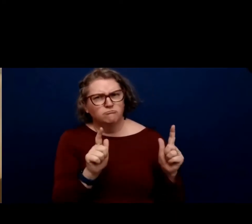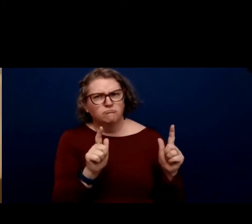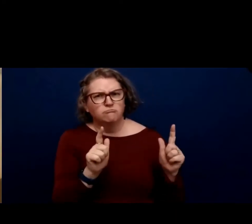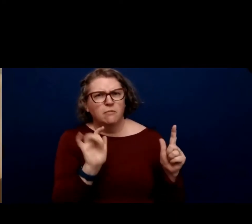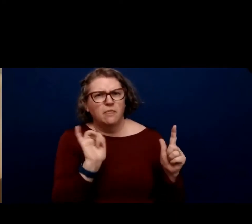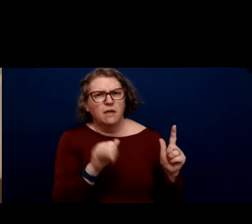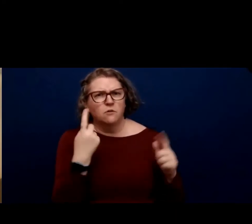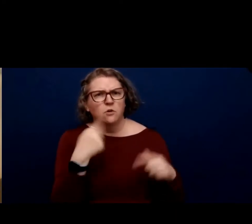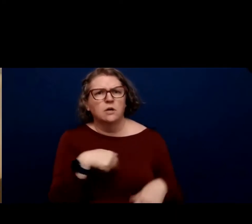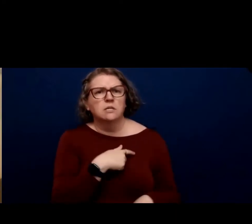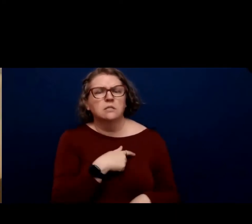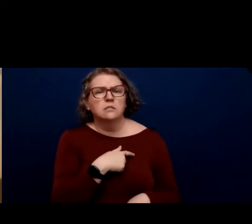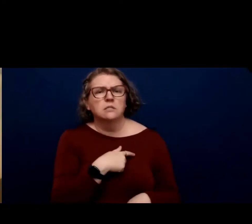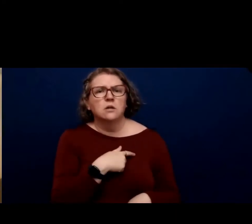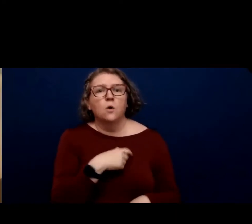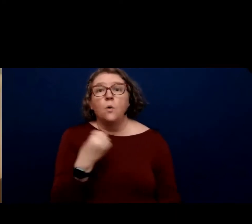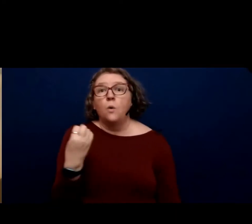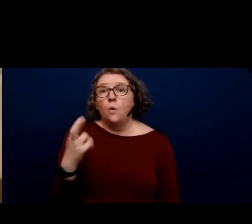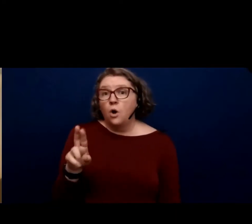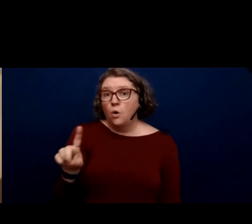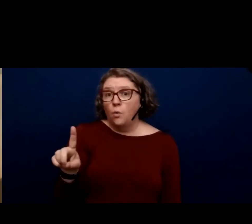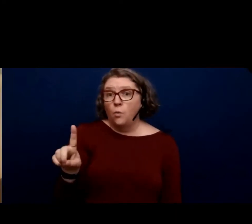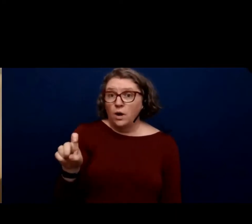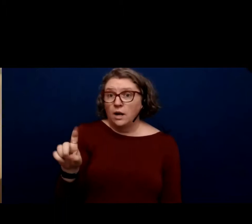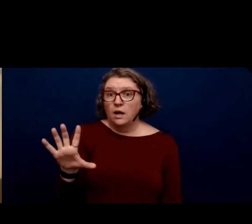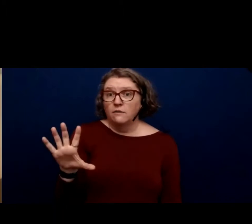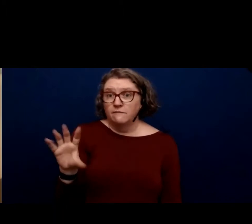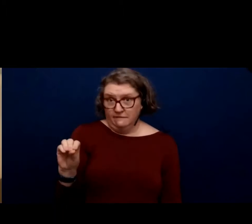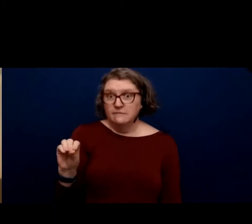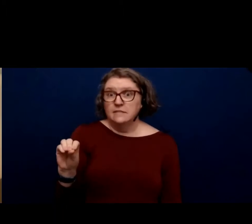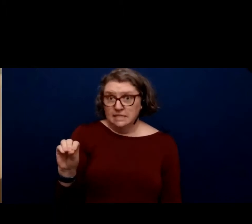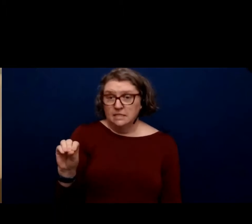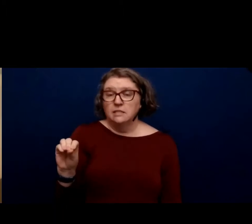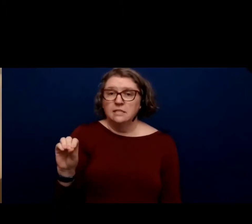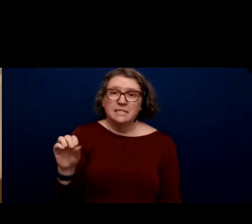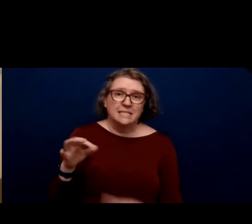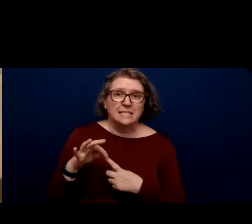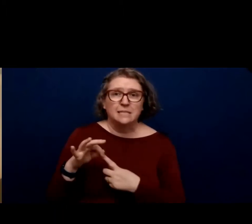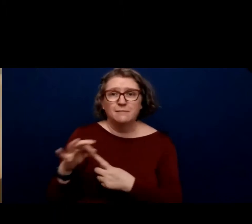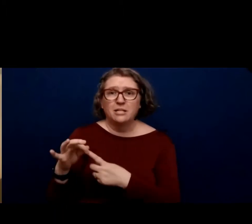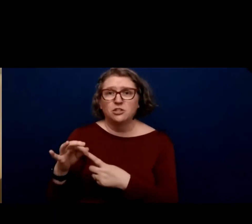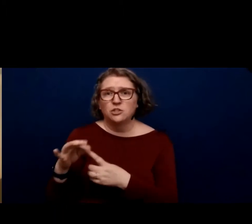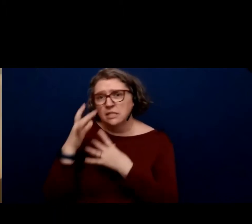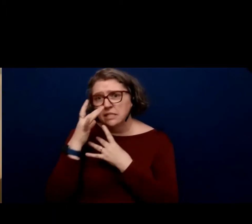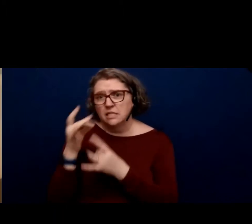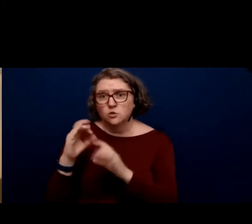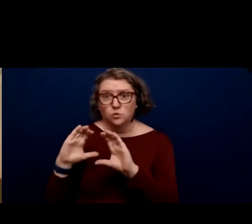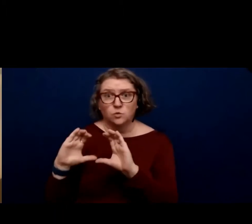or the 150 special interest groups